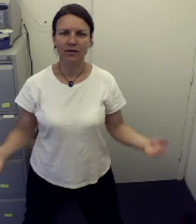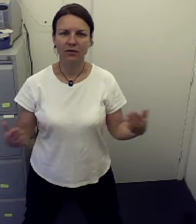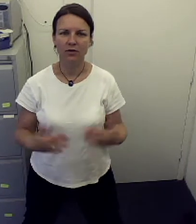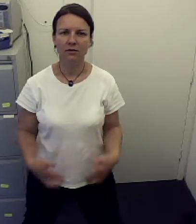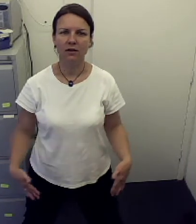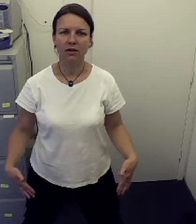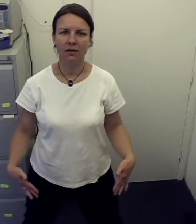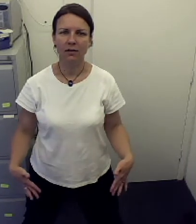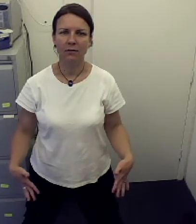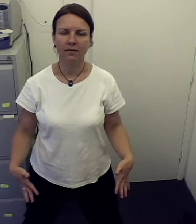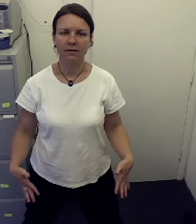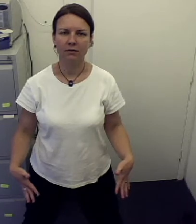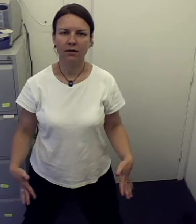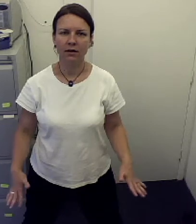Excuse me, I'm about to go running.